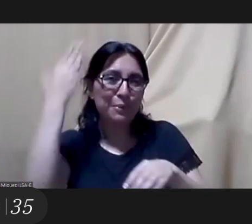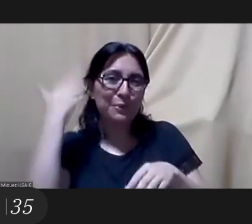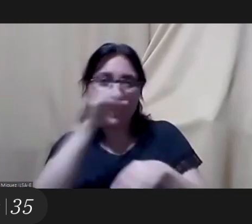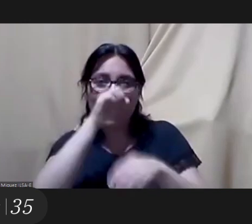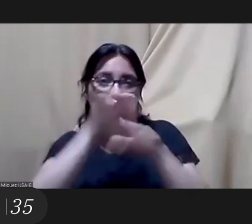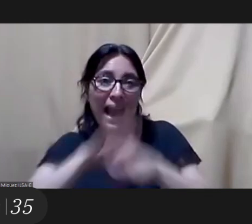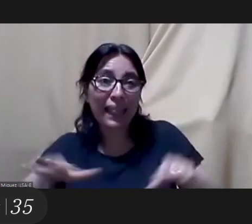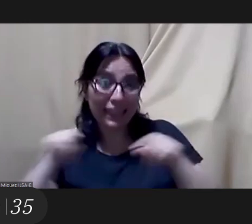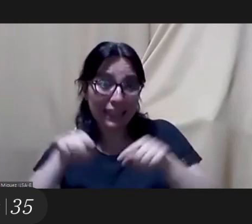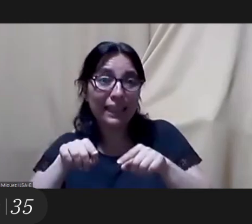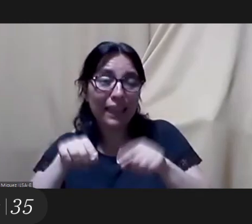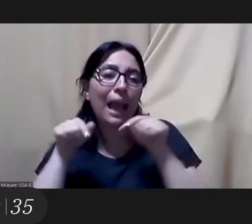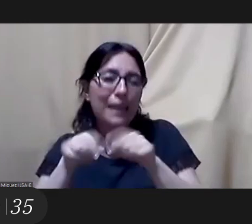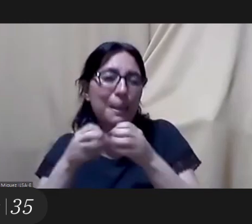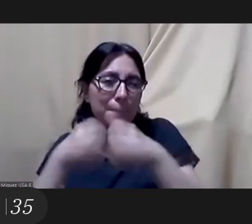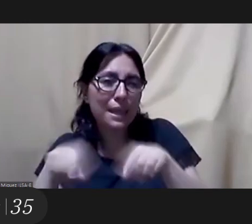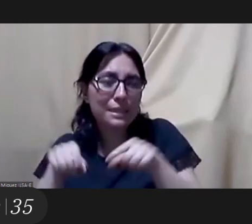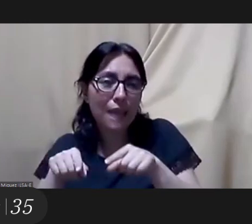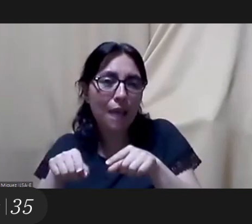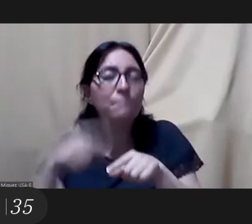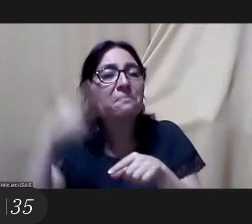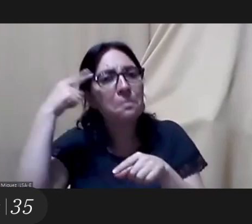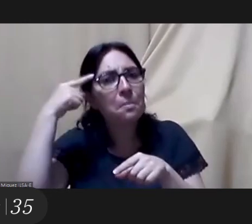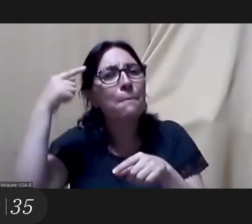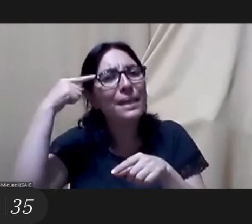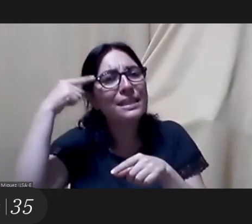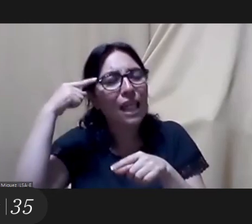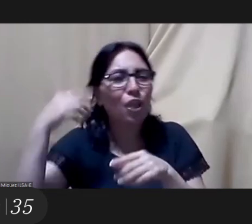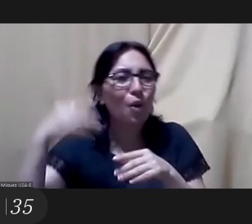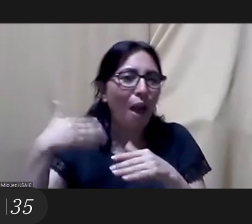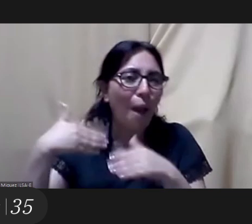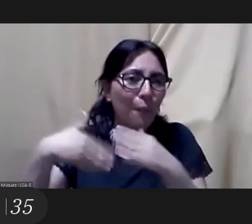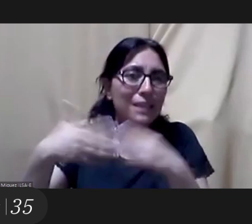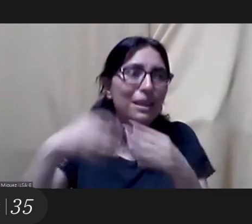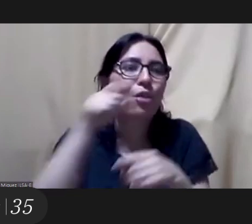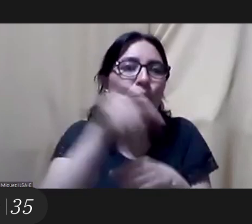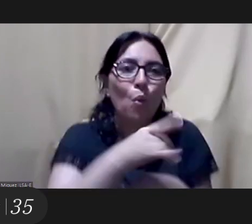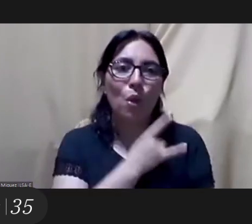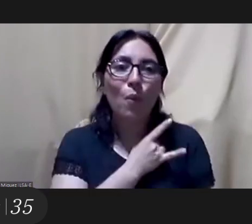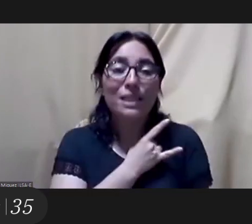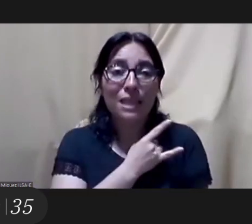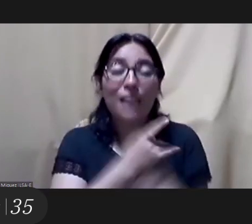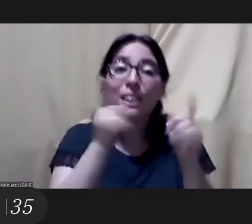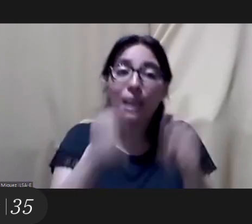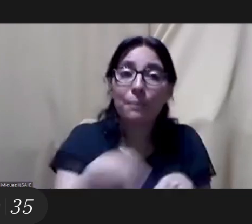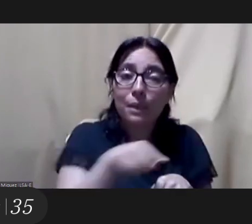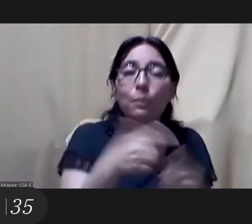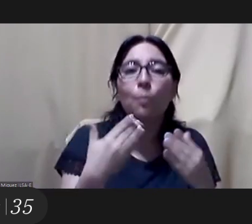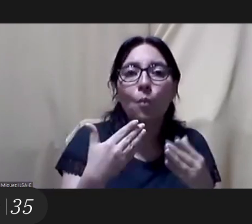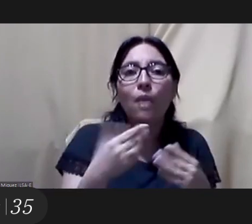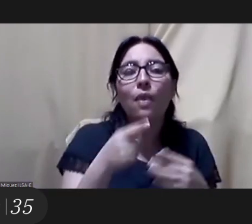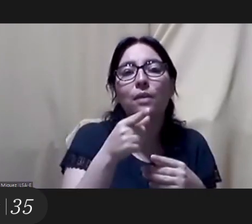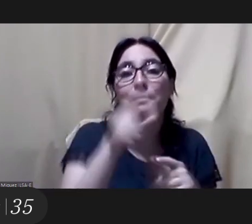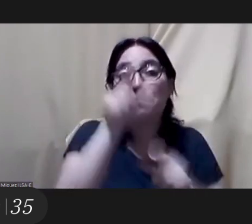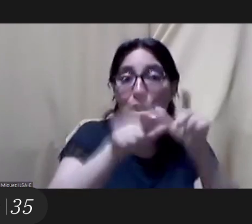education and well of course starting with initial education it's great but if we can have in